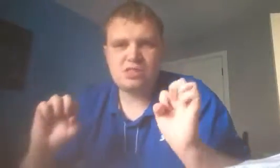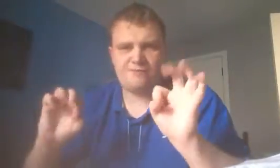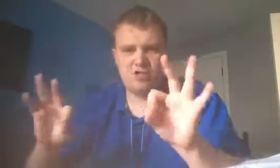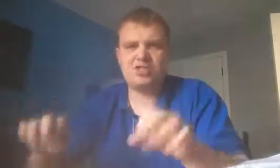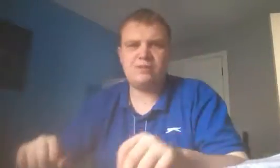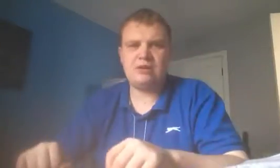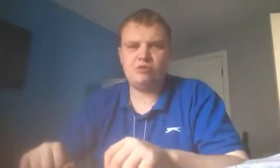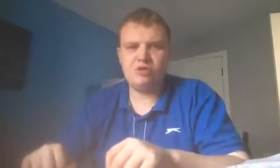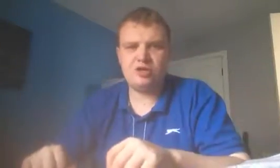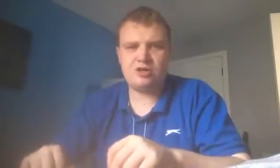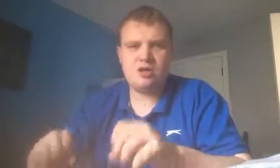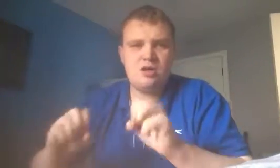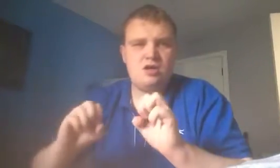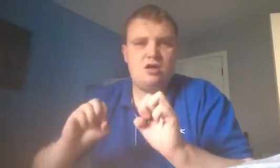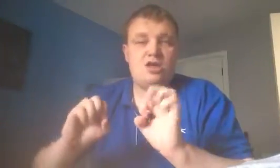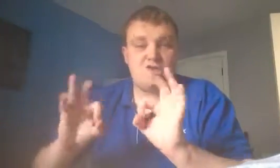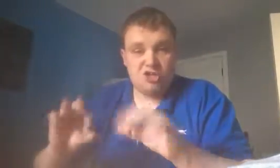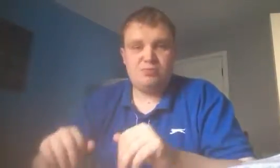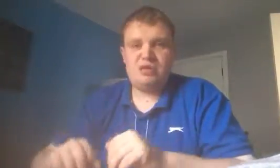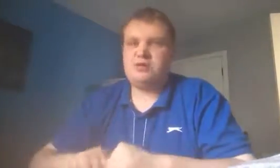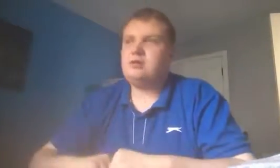If you chipped Marlon Neuer you're a good player.